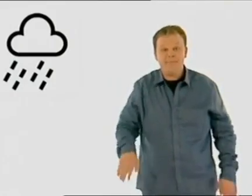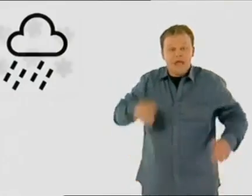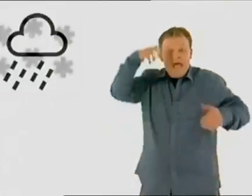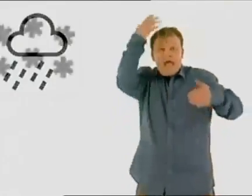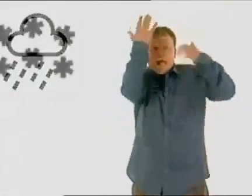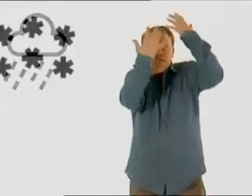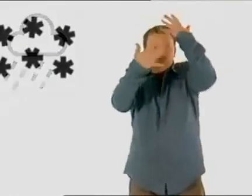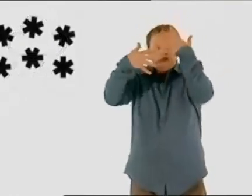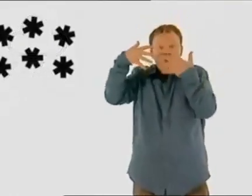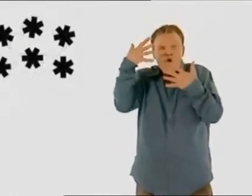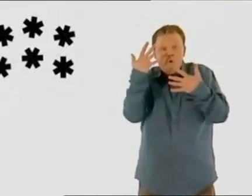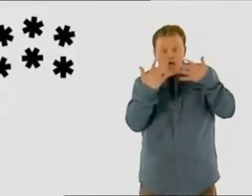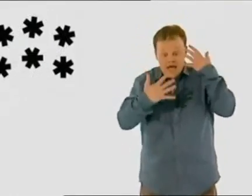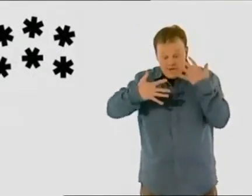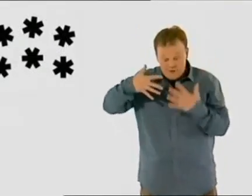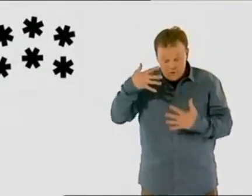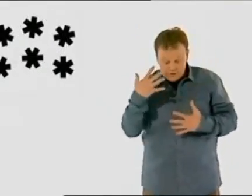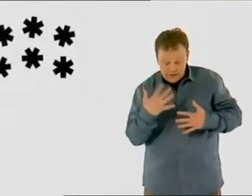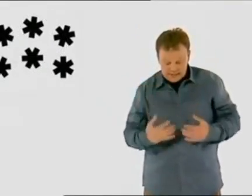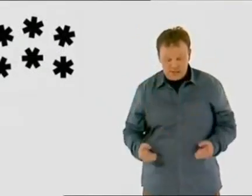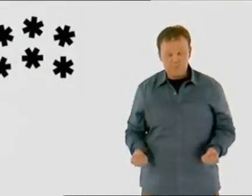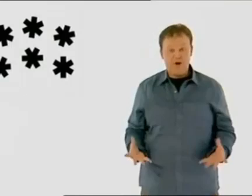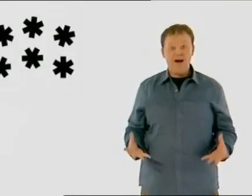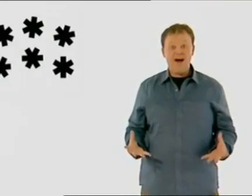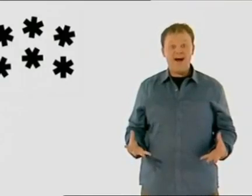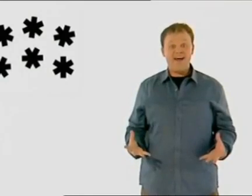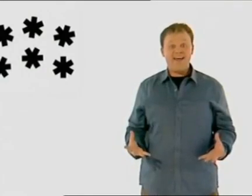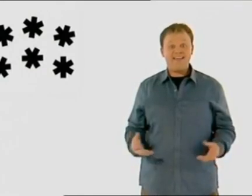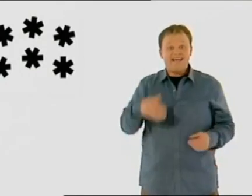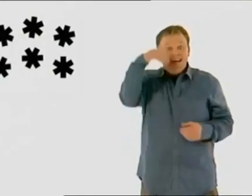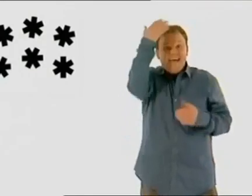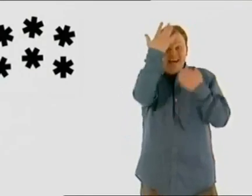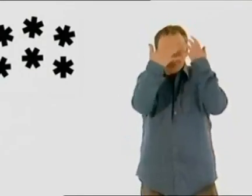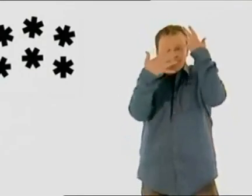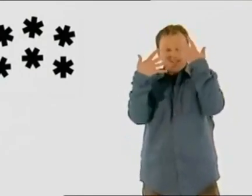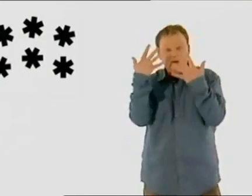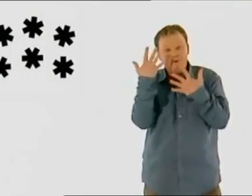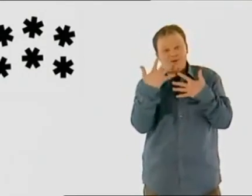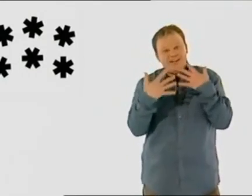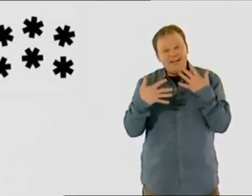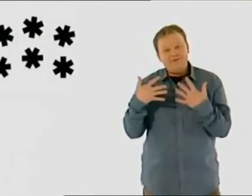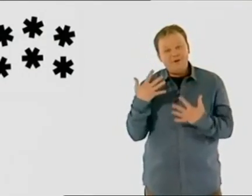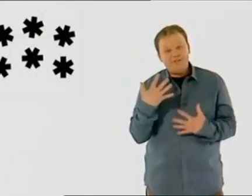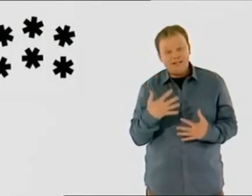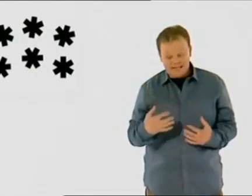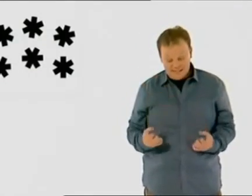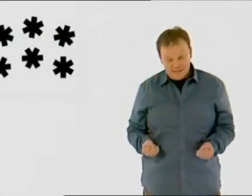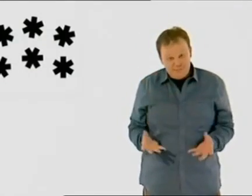Here comes the snow, it floats and glistens bright. Here comes the snow, it floats and glistens